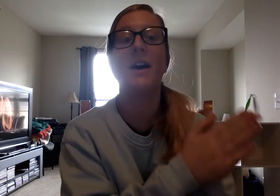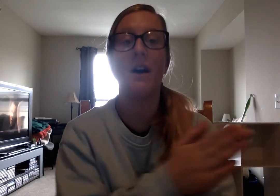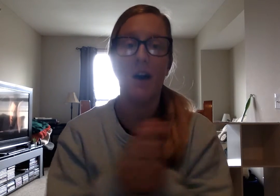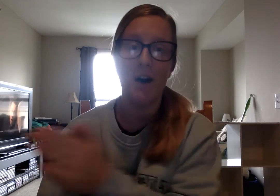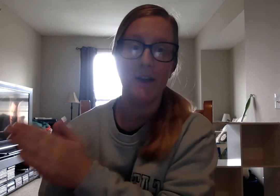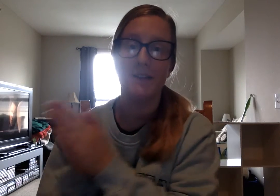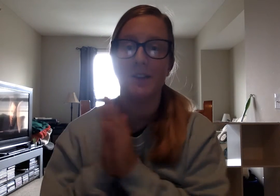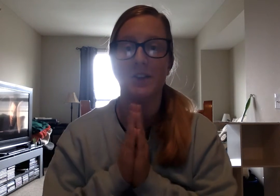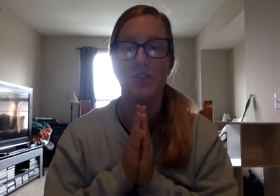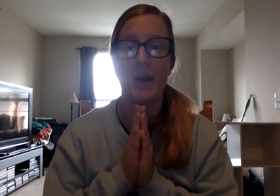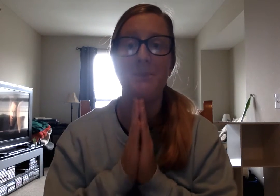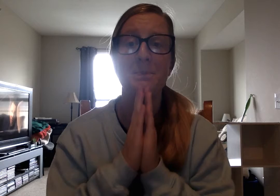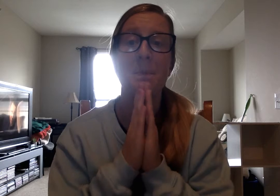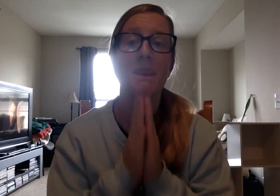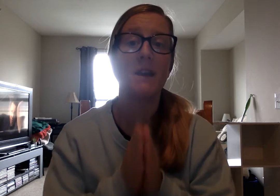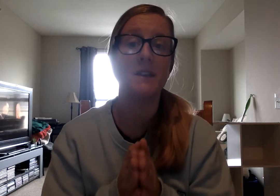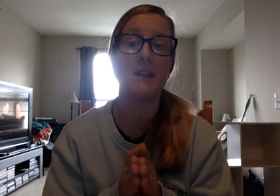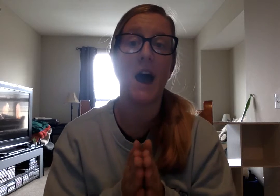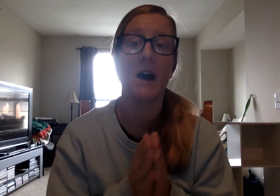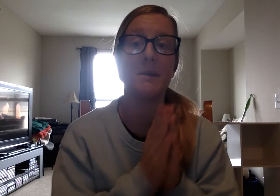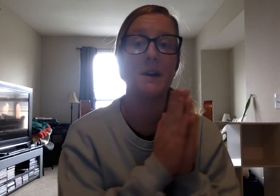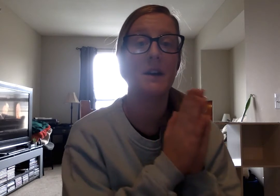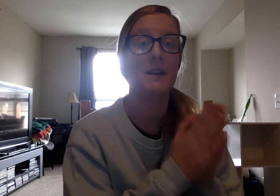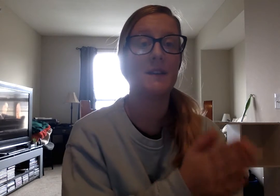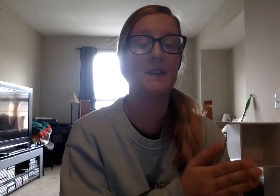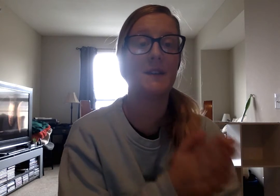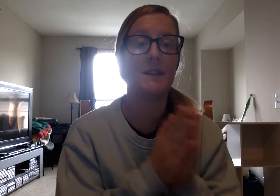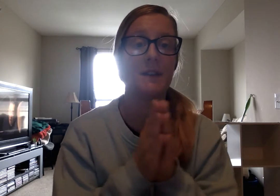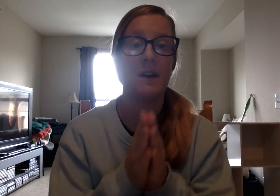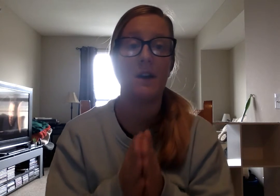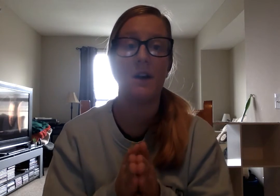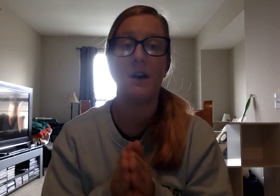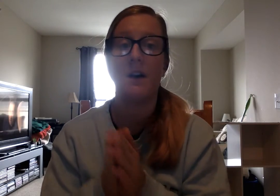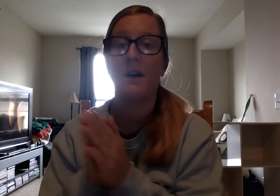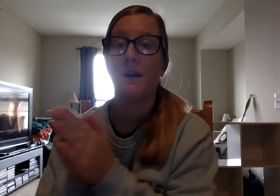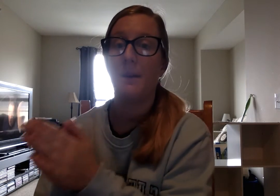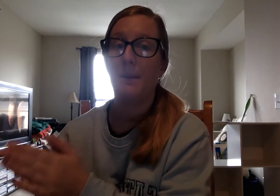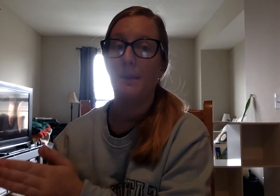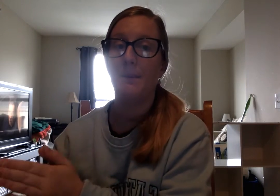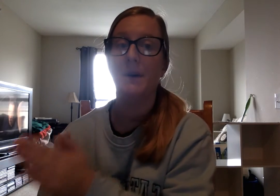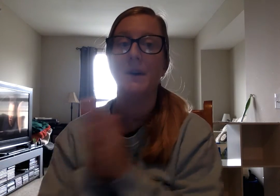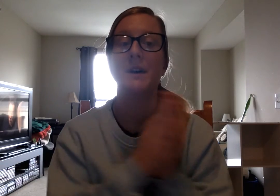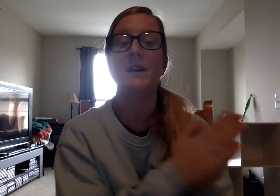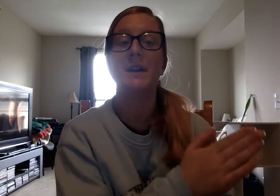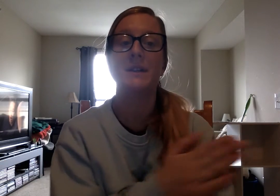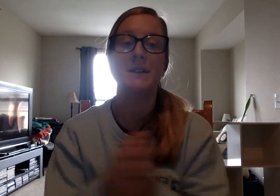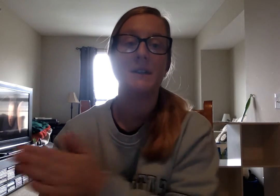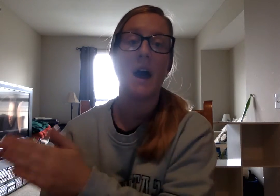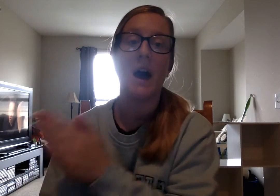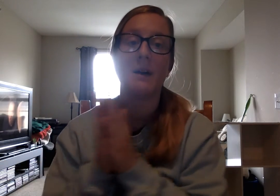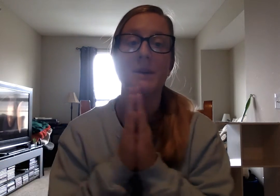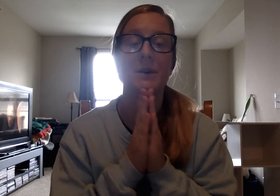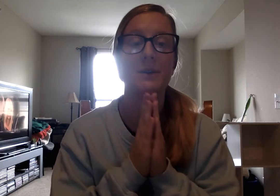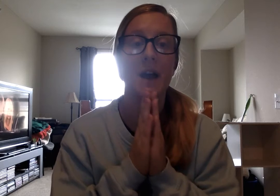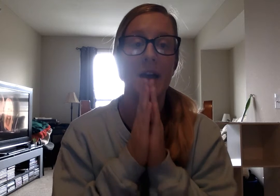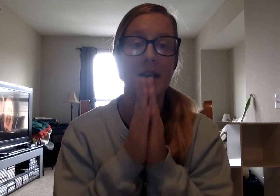Hut. Good job. Sob. S-A-B. Sob. Ready?